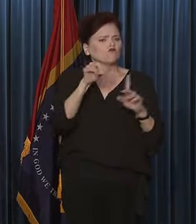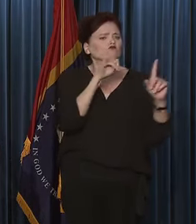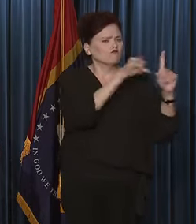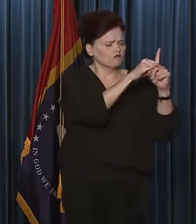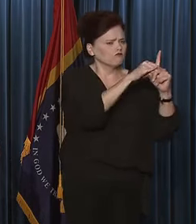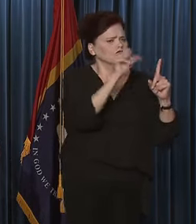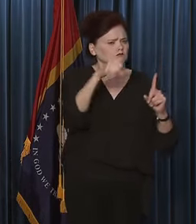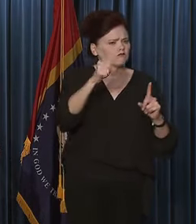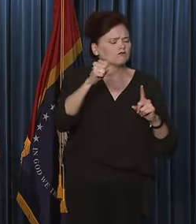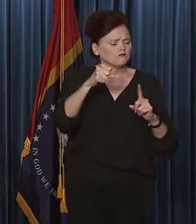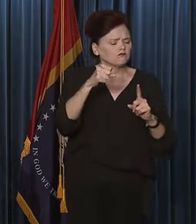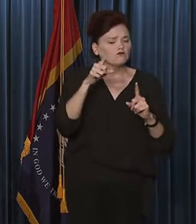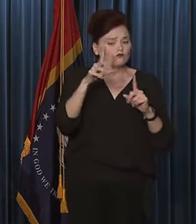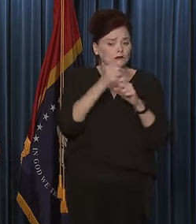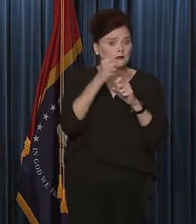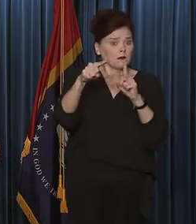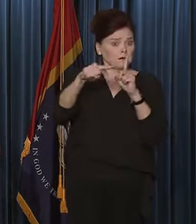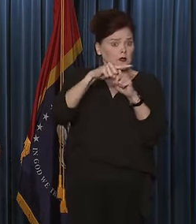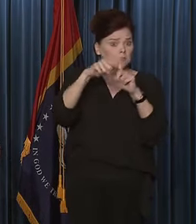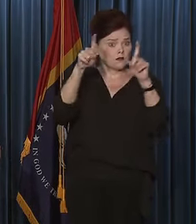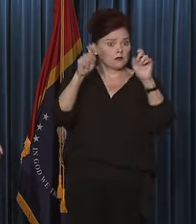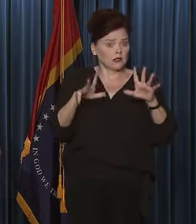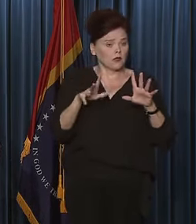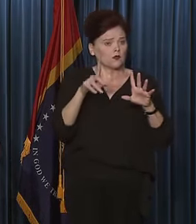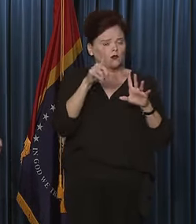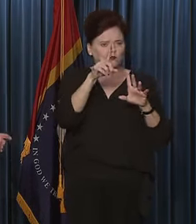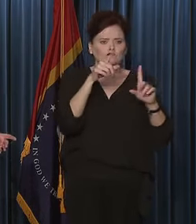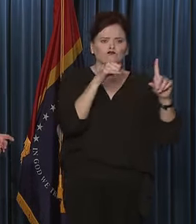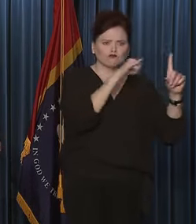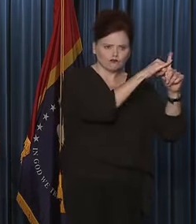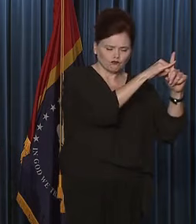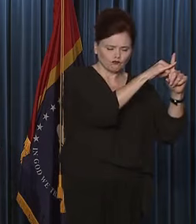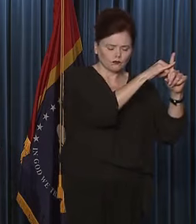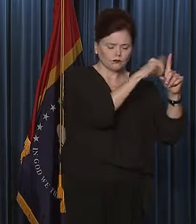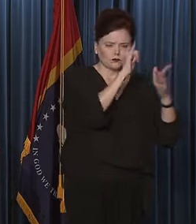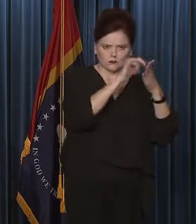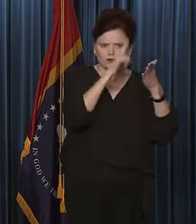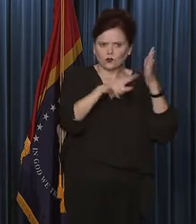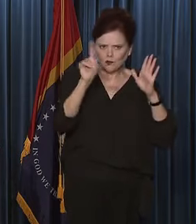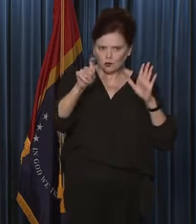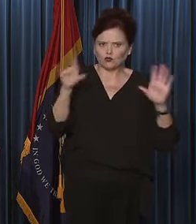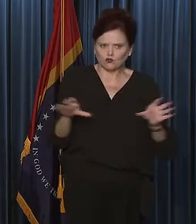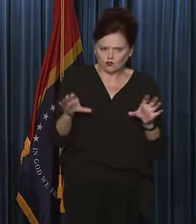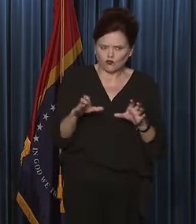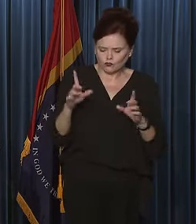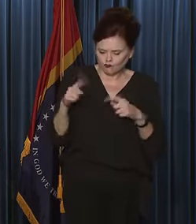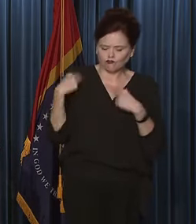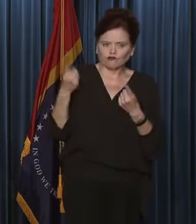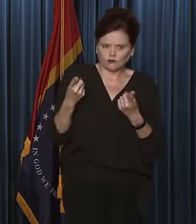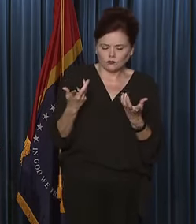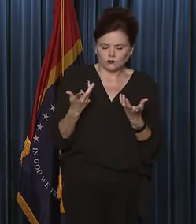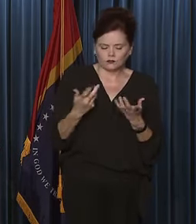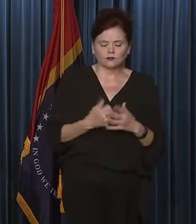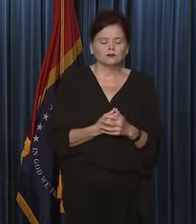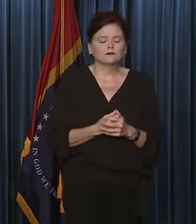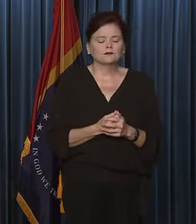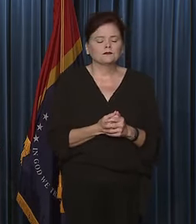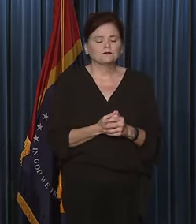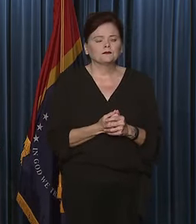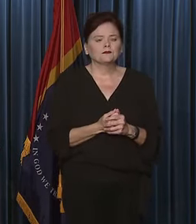When you test positive for COVID, you self-isolate. That's what you do if you have